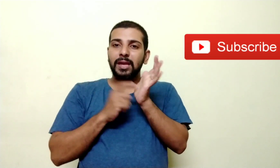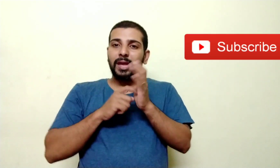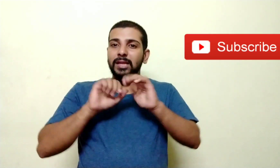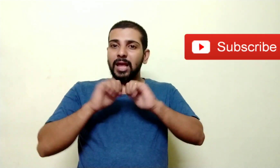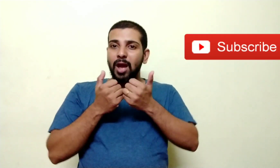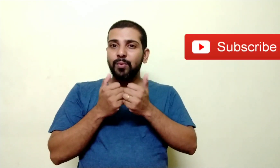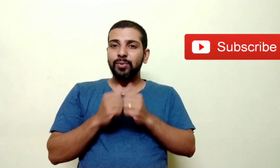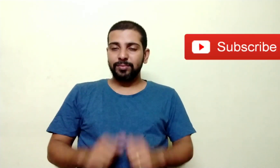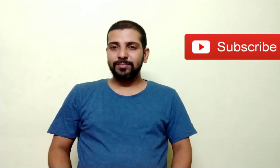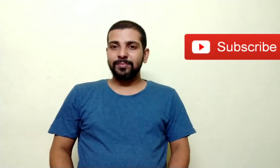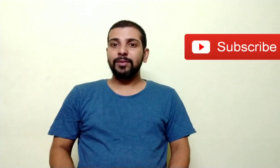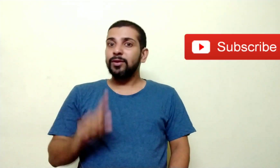Can't you